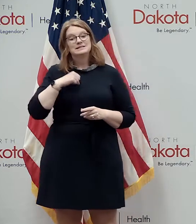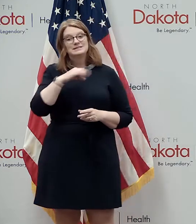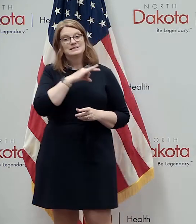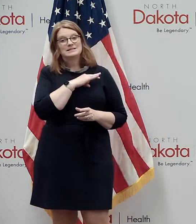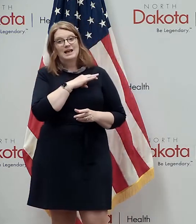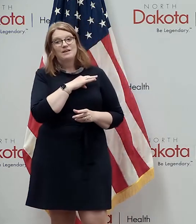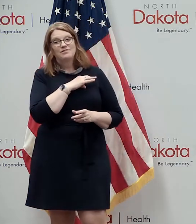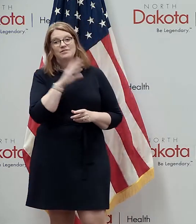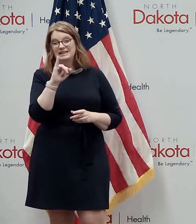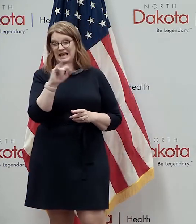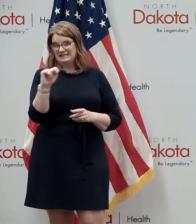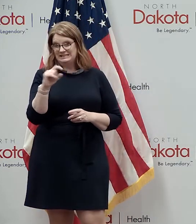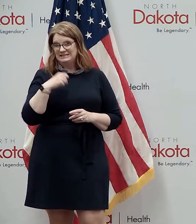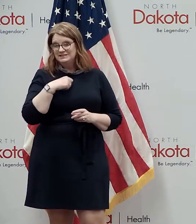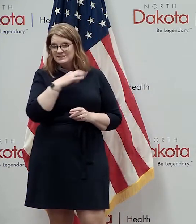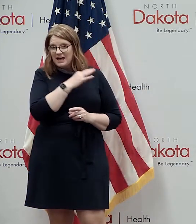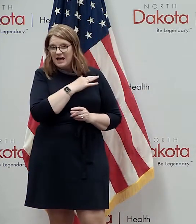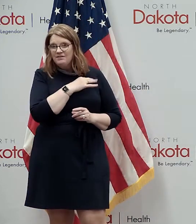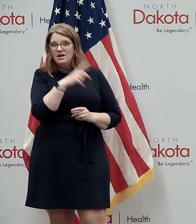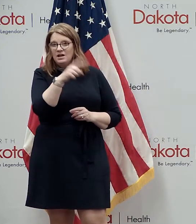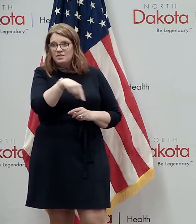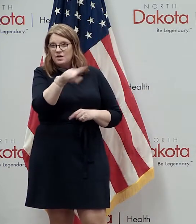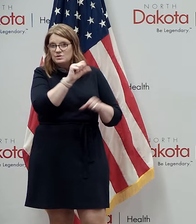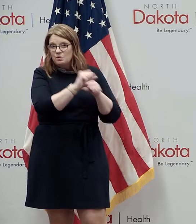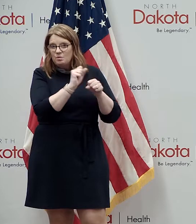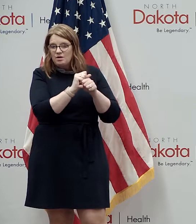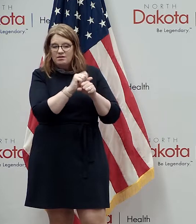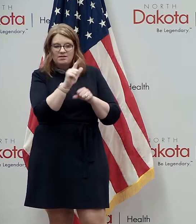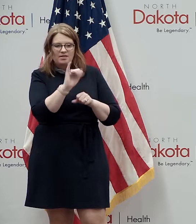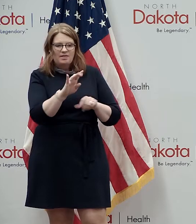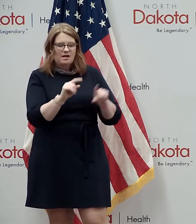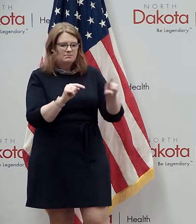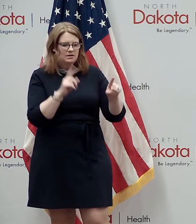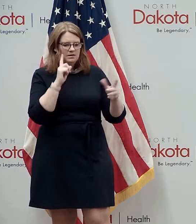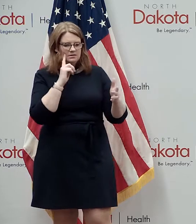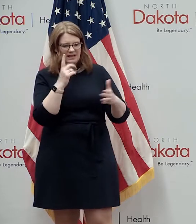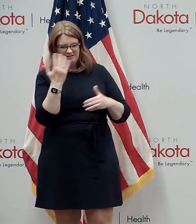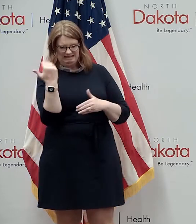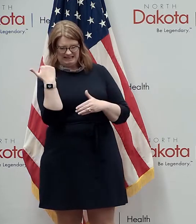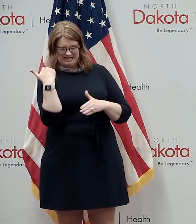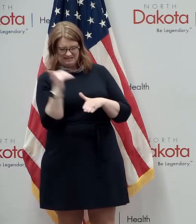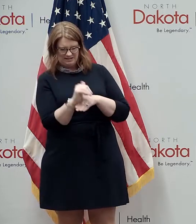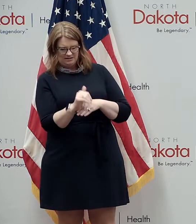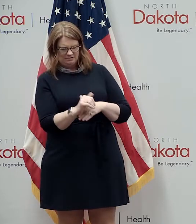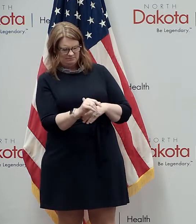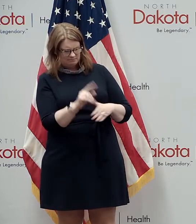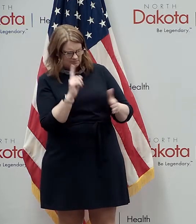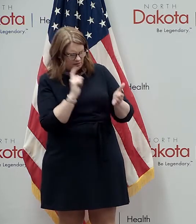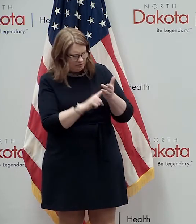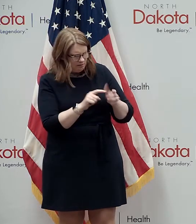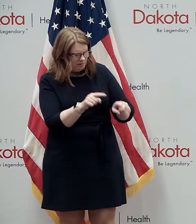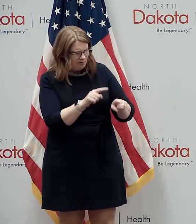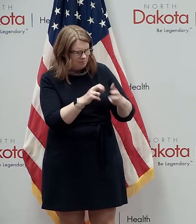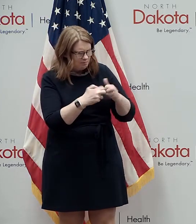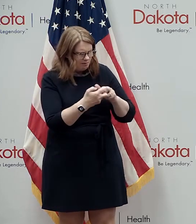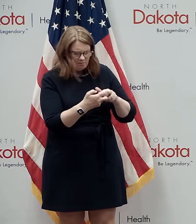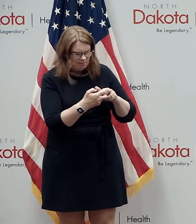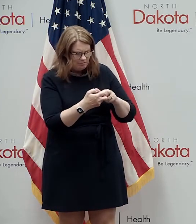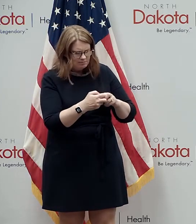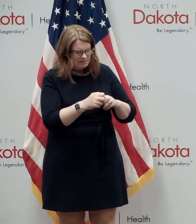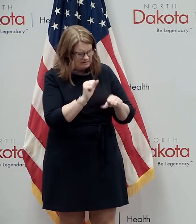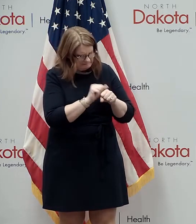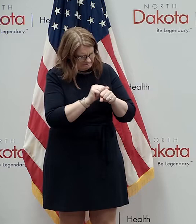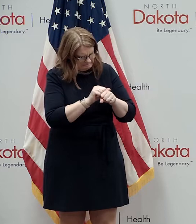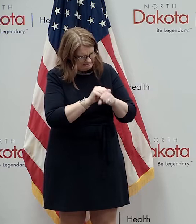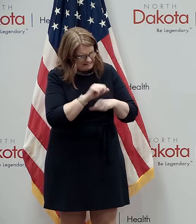uh the i.t staff and those working at the lab that spotted the software issued late last night they worked till 4 a.m to resolve it and as the system catches